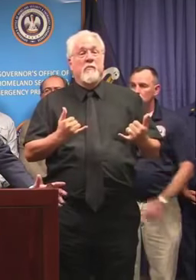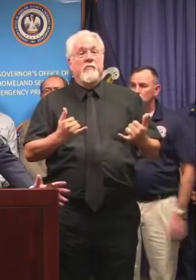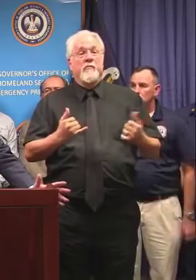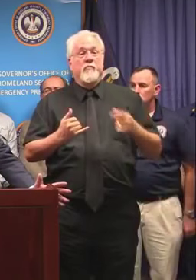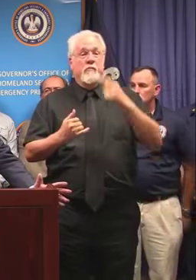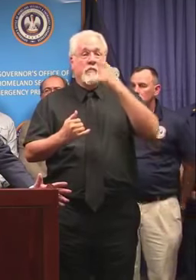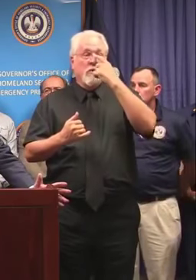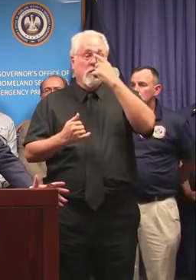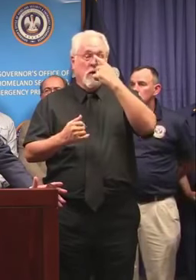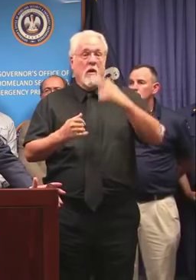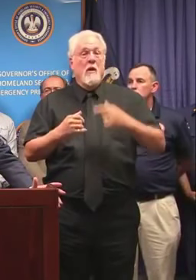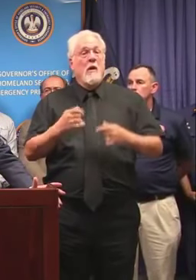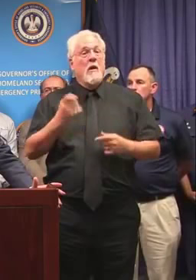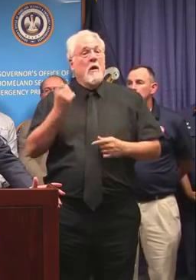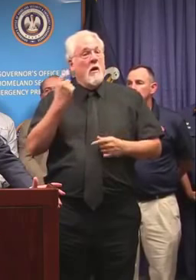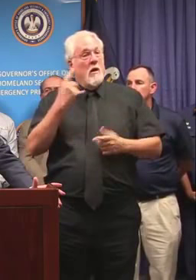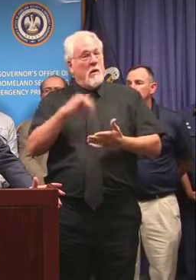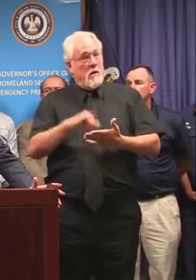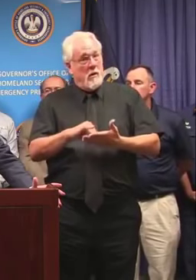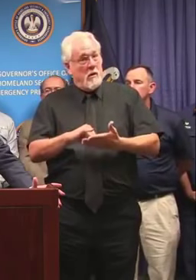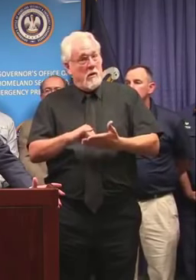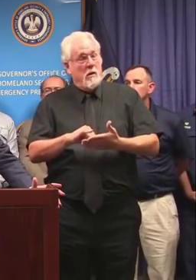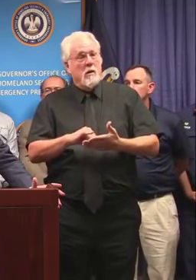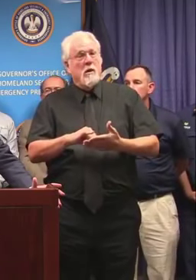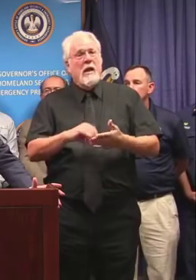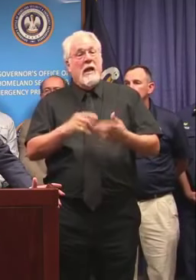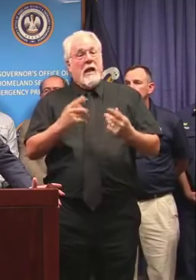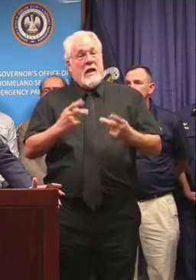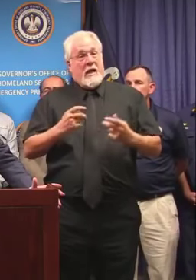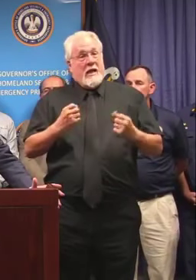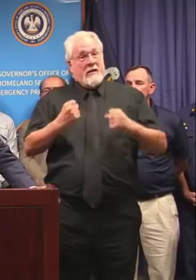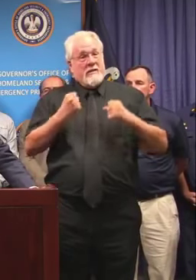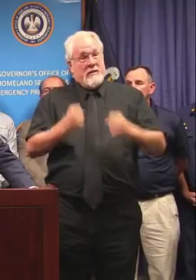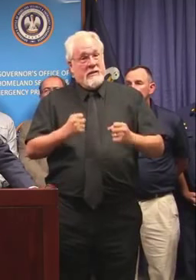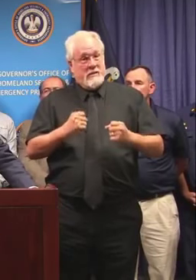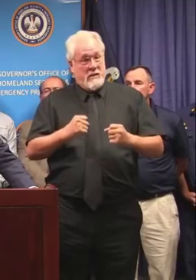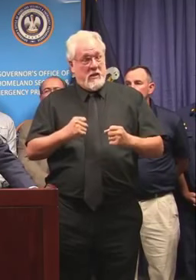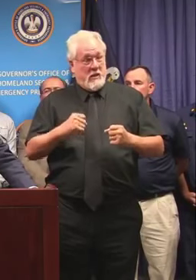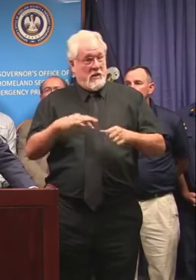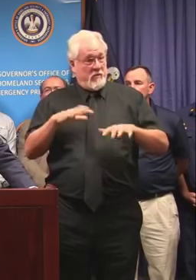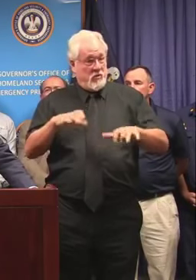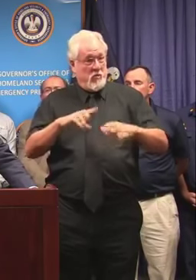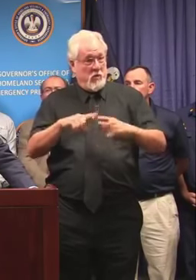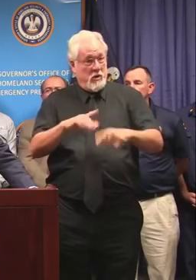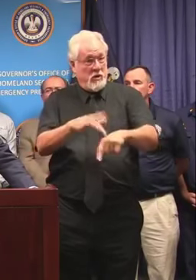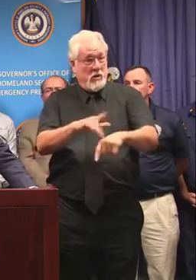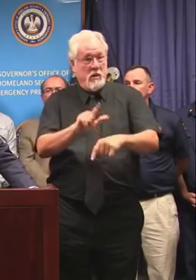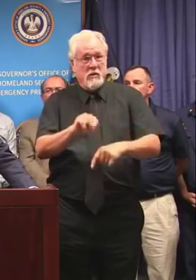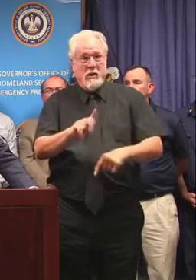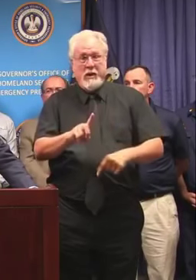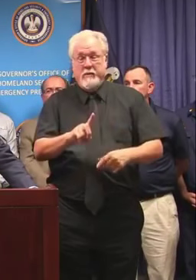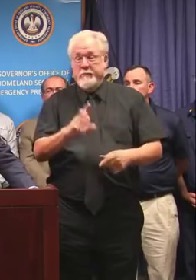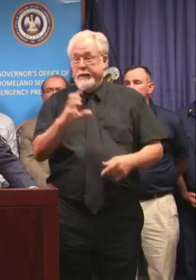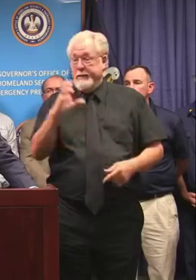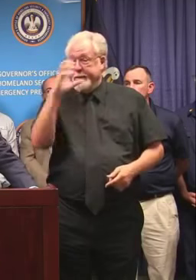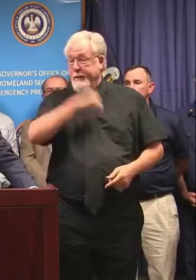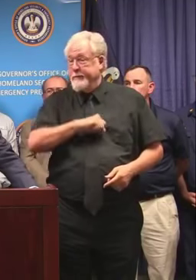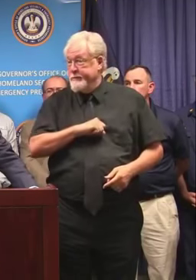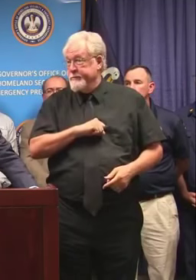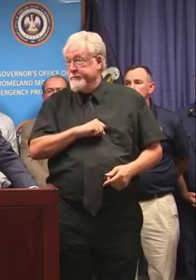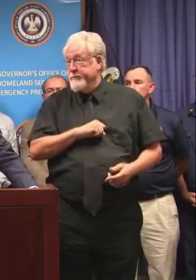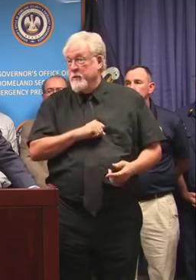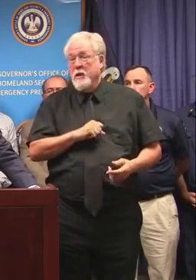Now, given that, the intensity of the storm as it makes landfall is a guesstimate. Now, they know